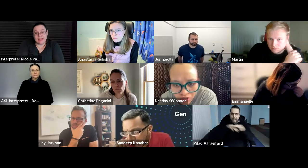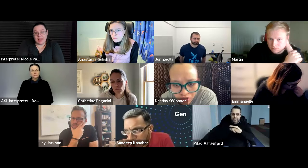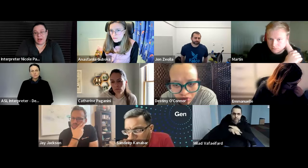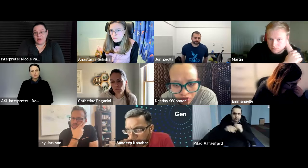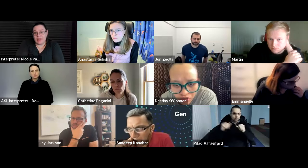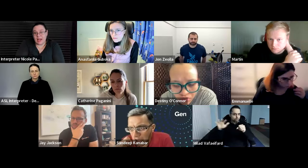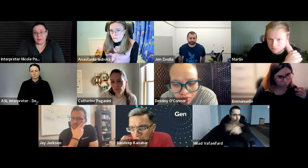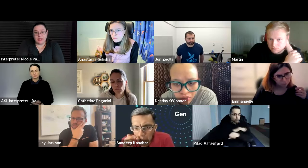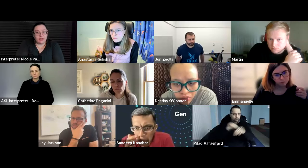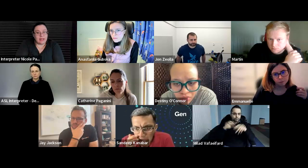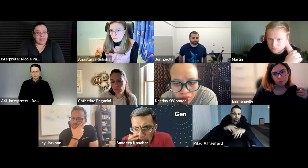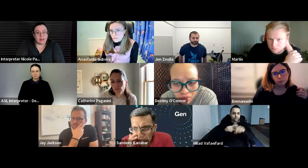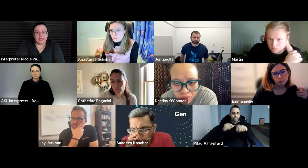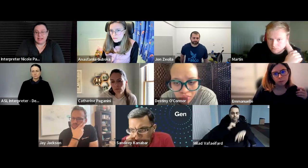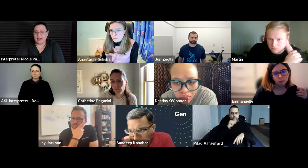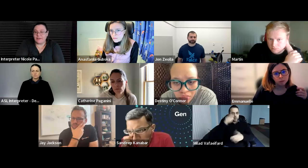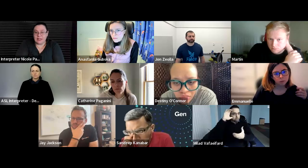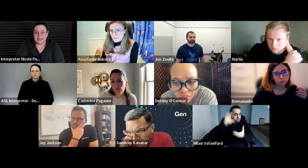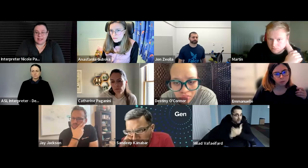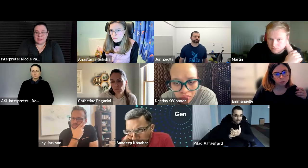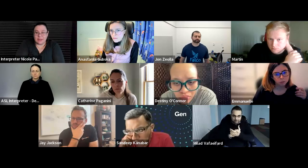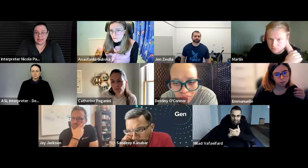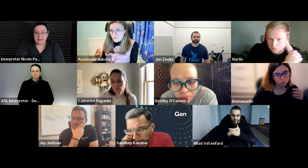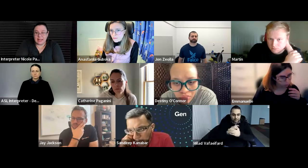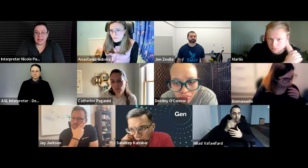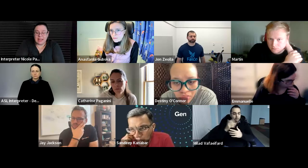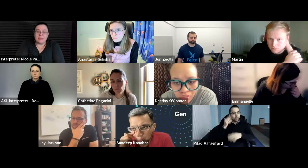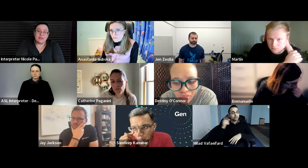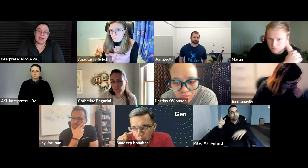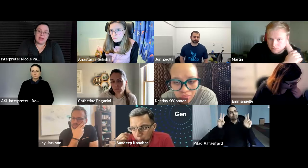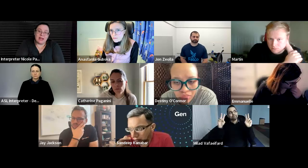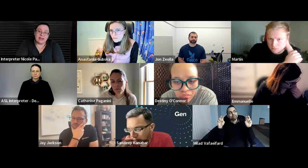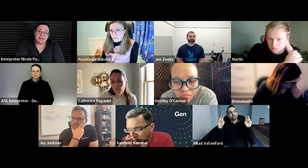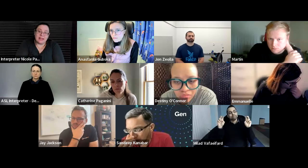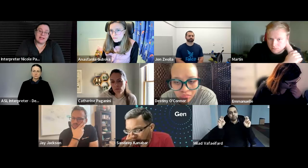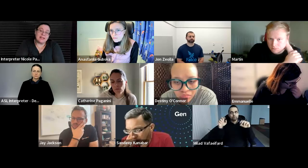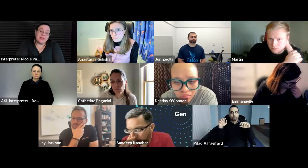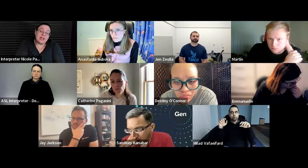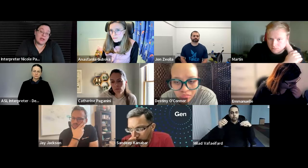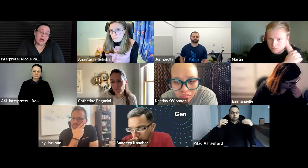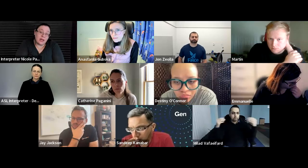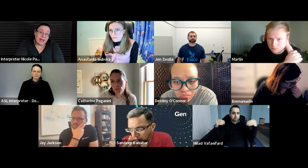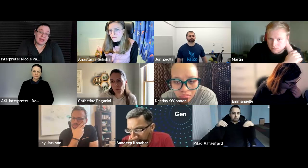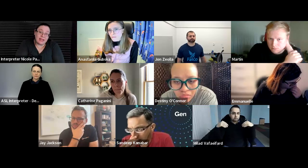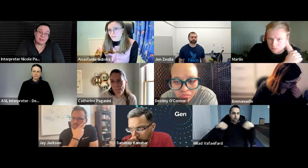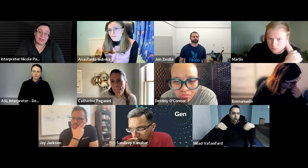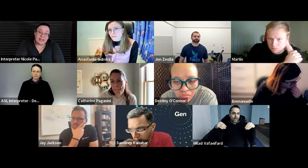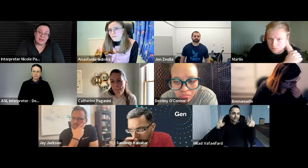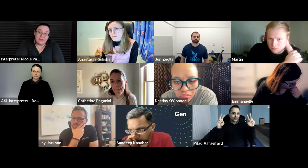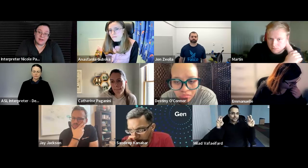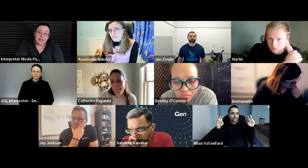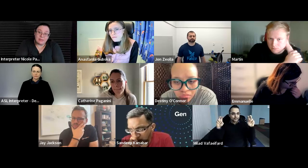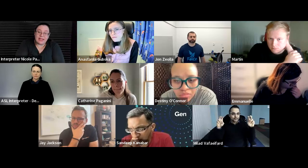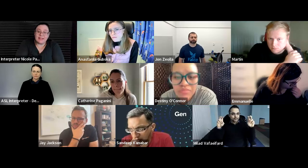they may say oh yeah we agree we need to have full accessibility but they may not it's not something you can automatically